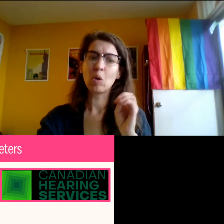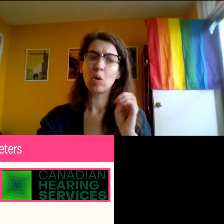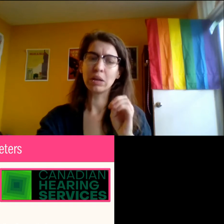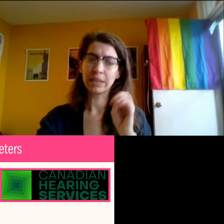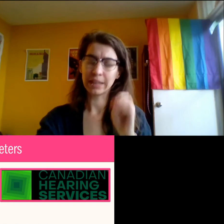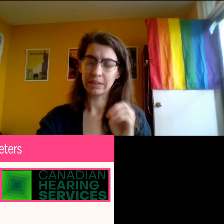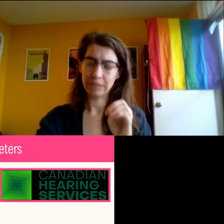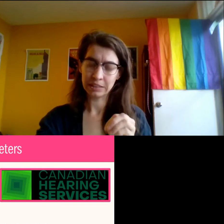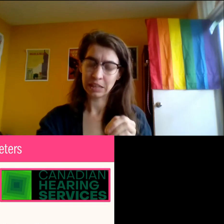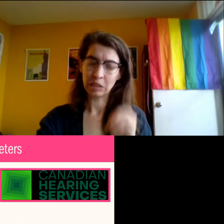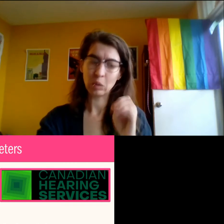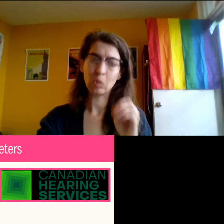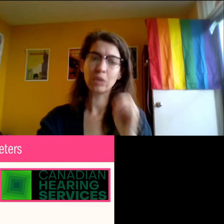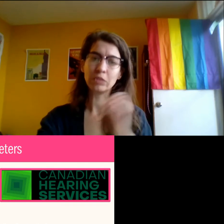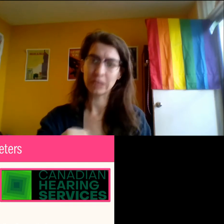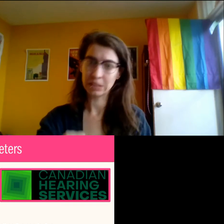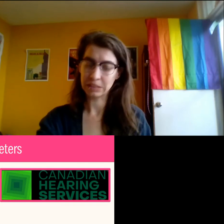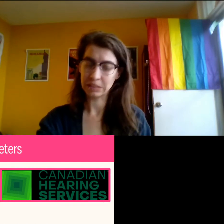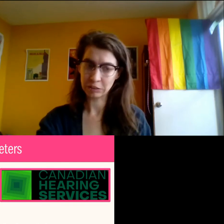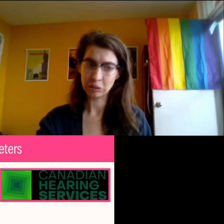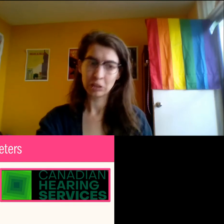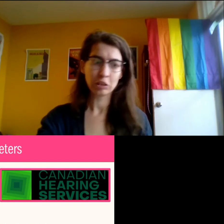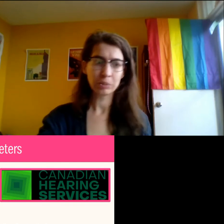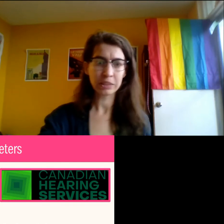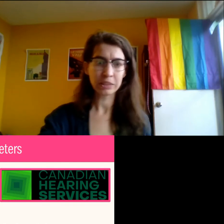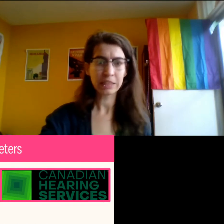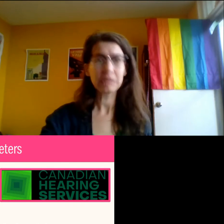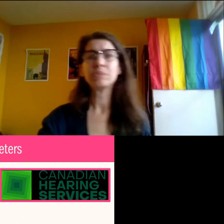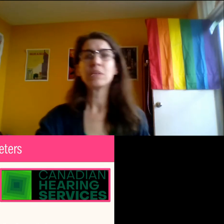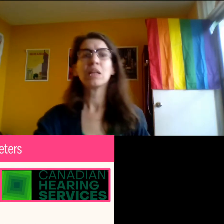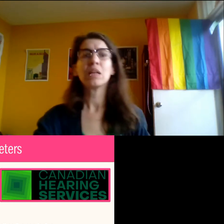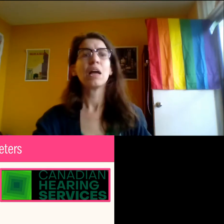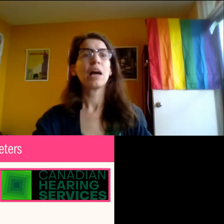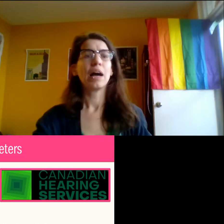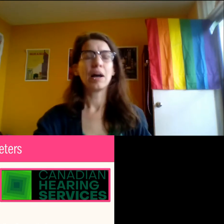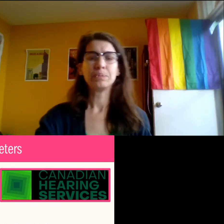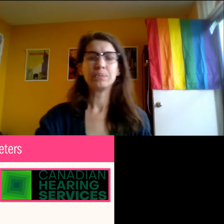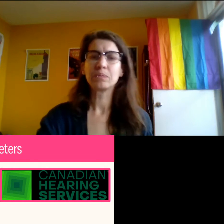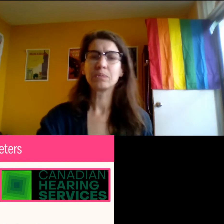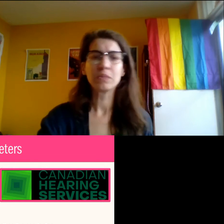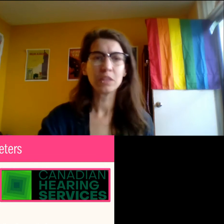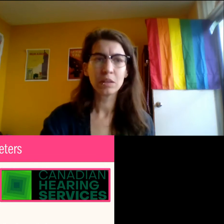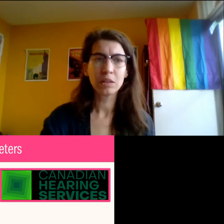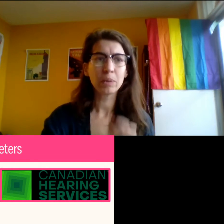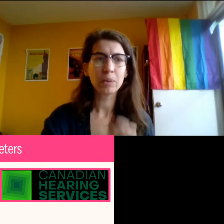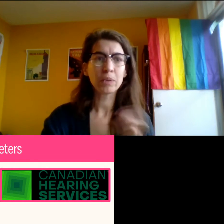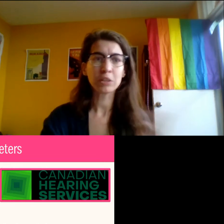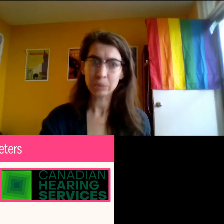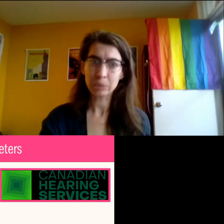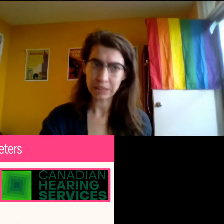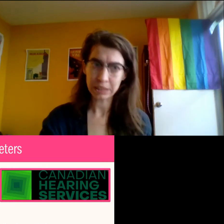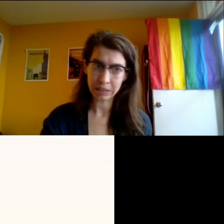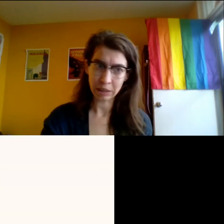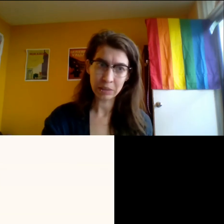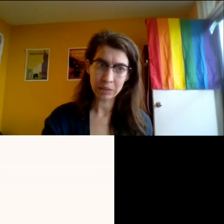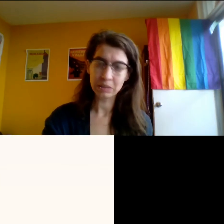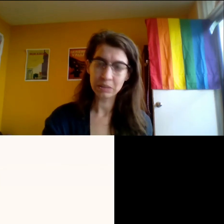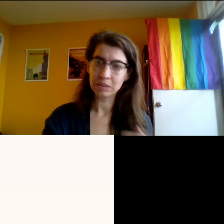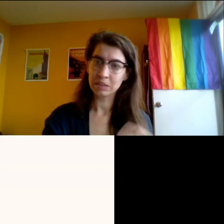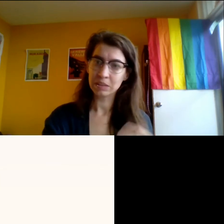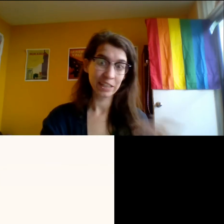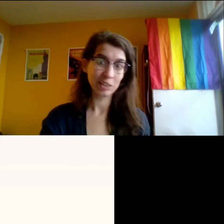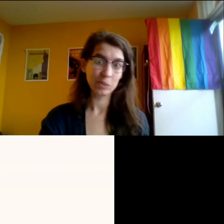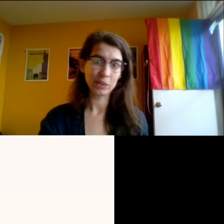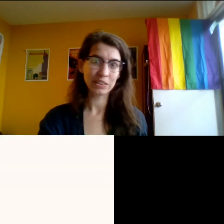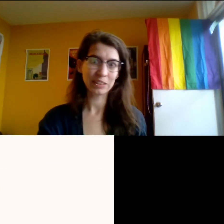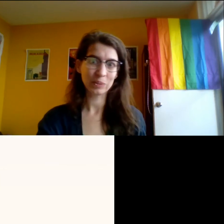or like ASL or if you're looking at deaf interpreting. Um, but when you're booking them,